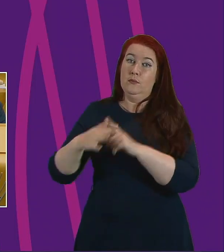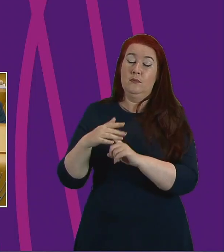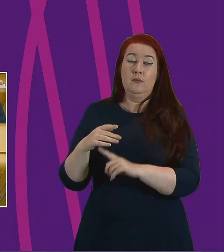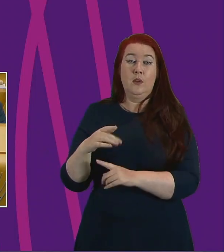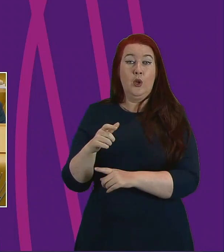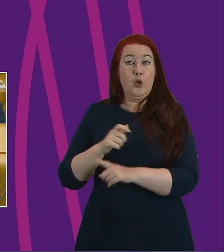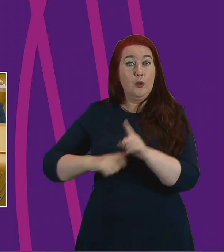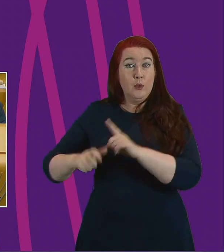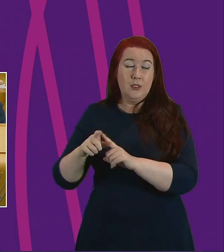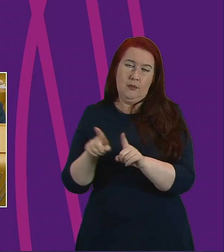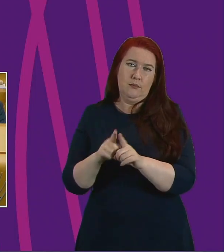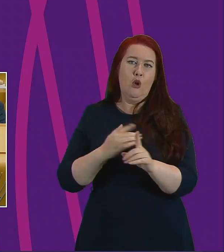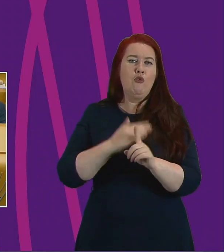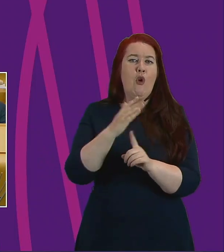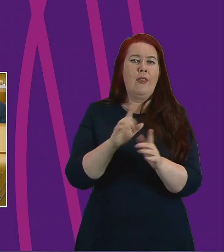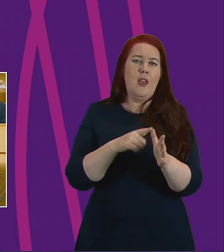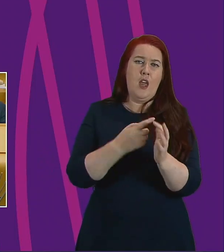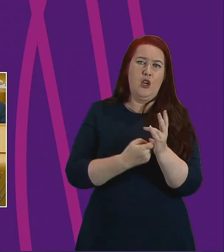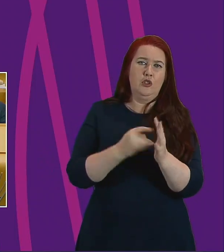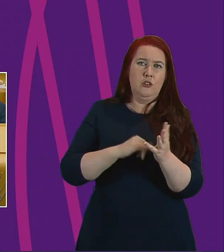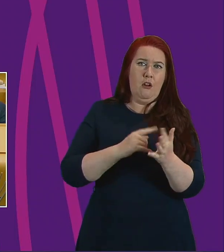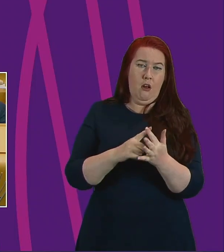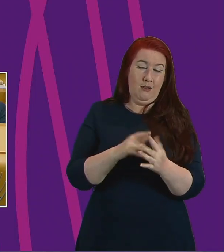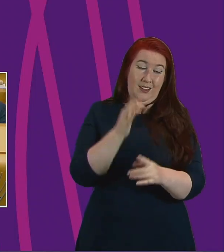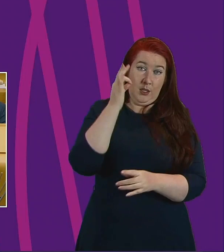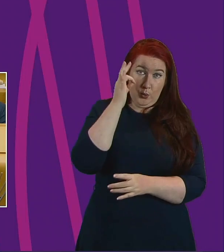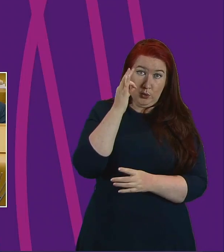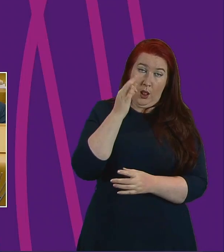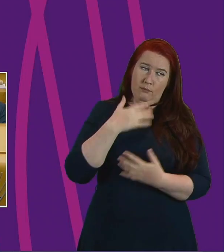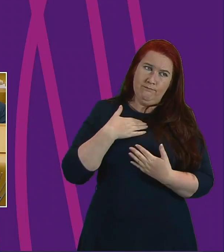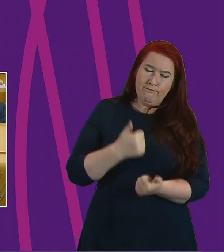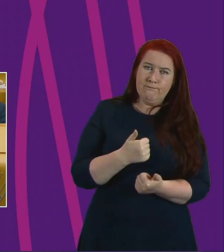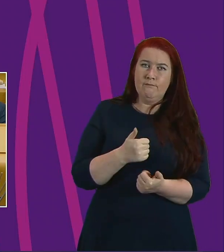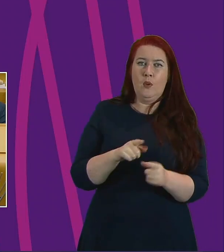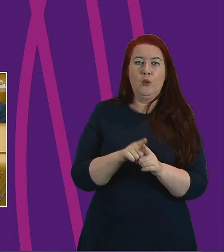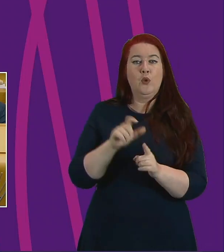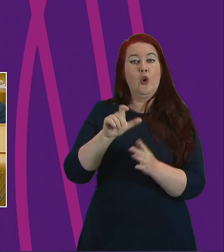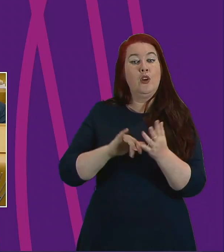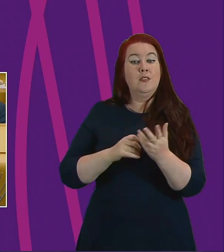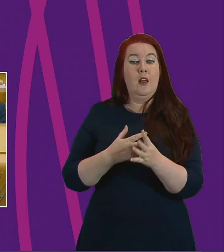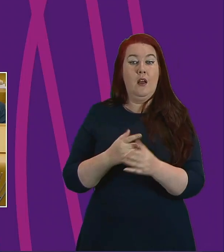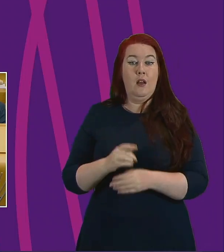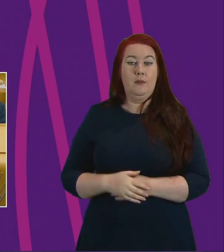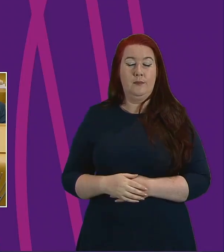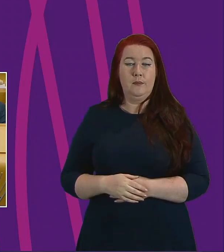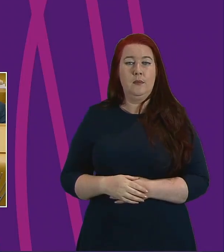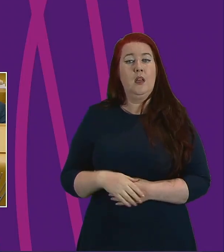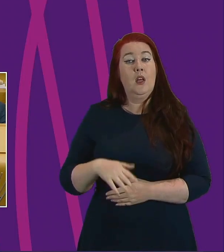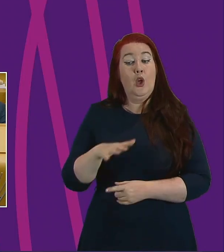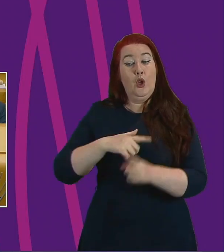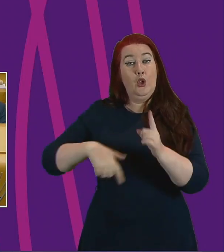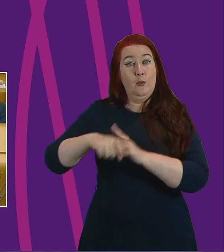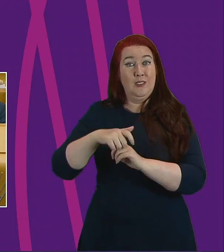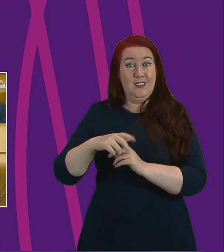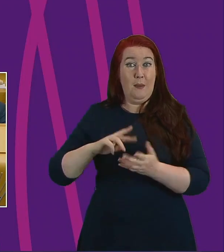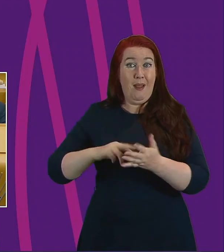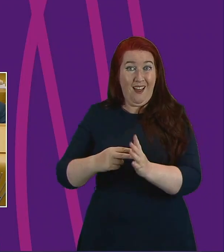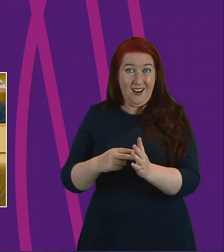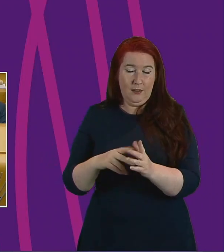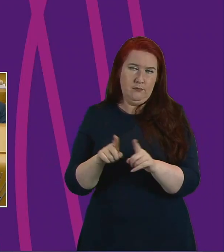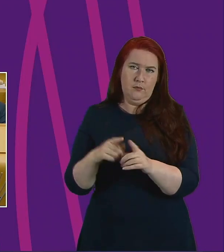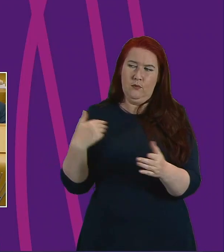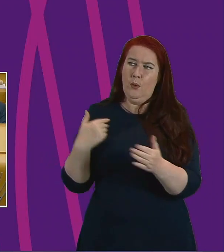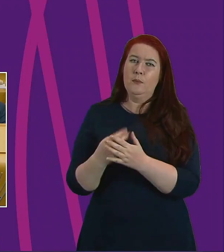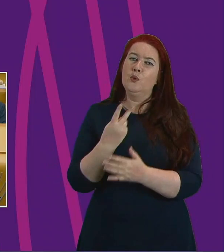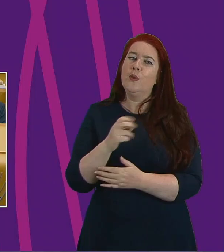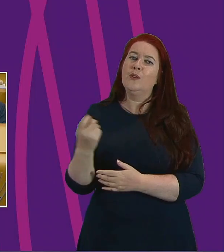Council locally and the Convention of Scottish Local Authorities. One element is community planning and from 2017 onwards locality planning partnerships